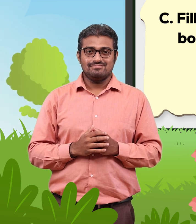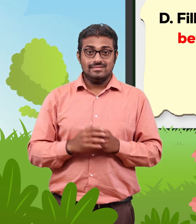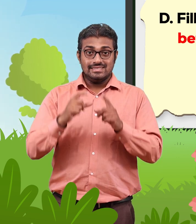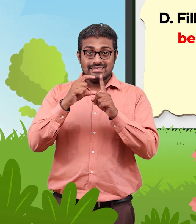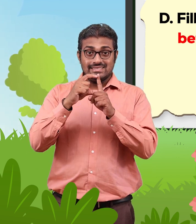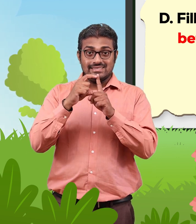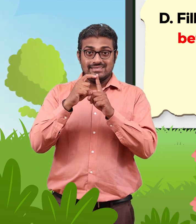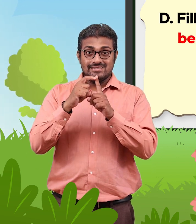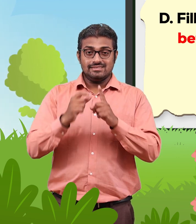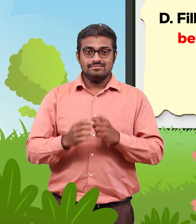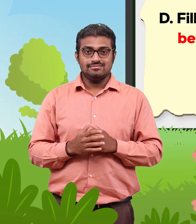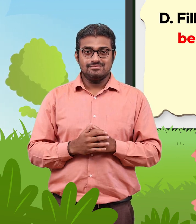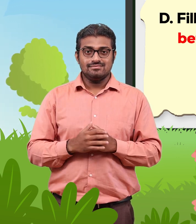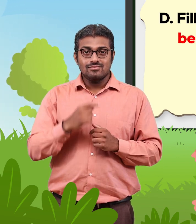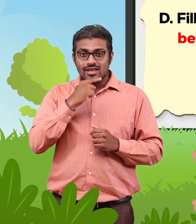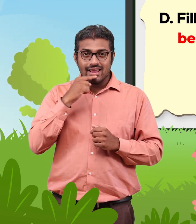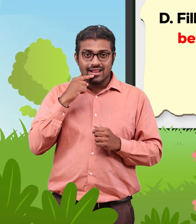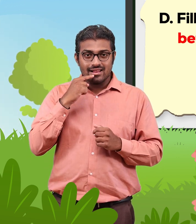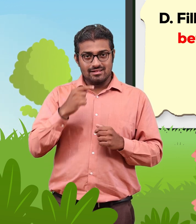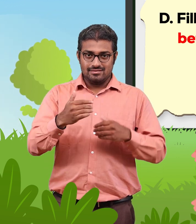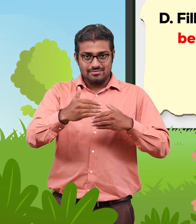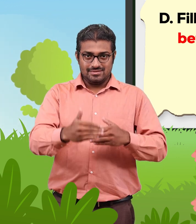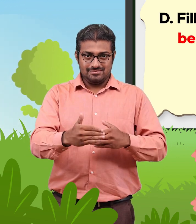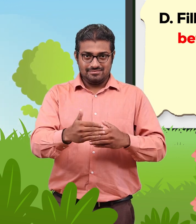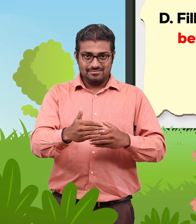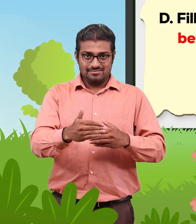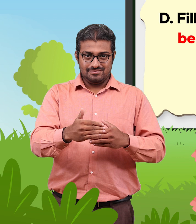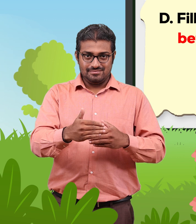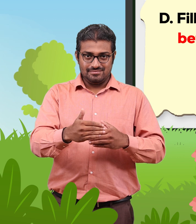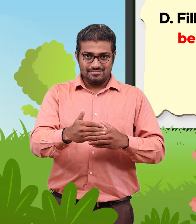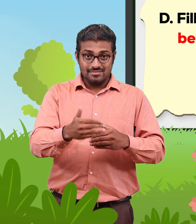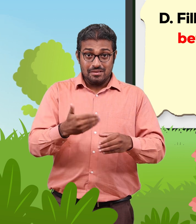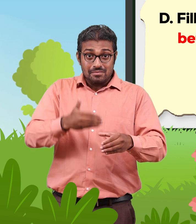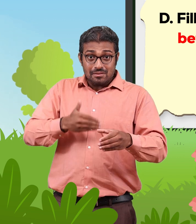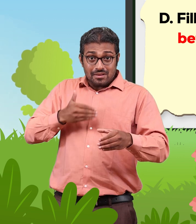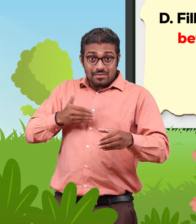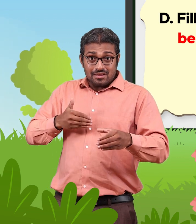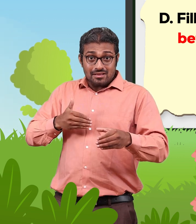D. Fill the blue color in the bogeys before the red bogey. C.